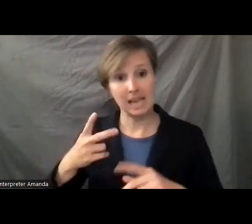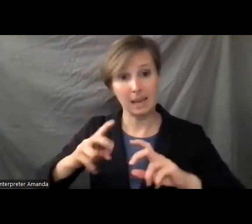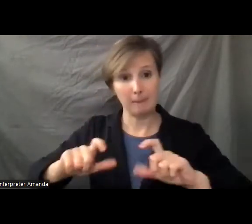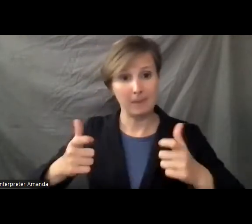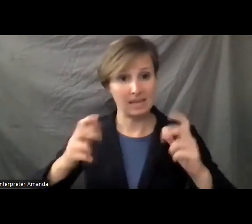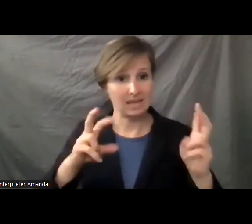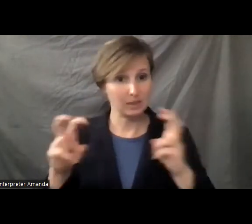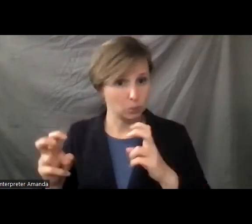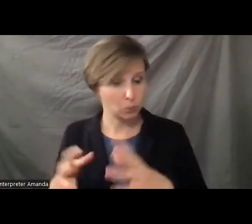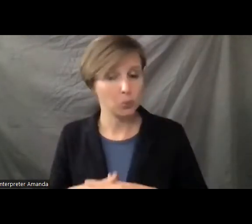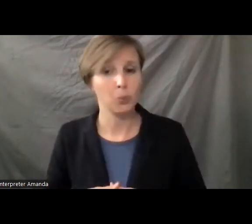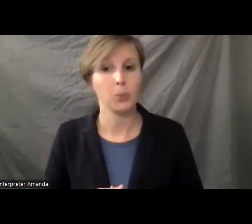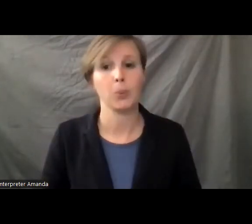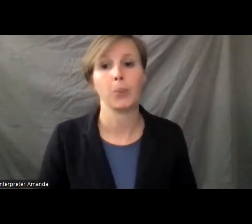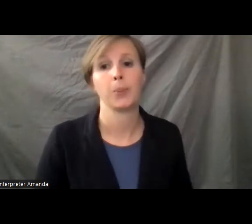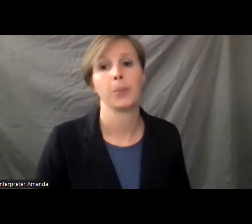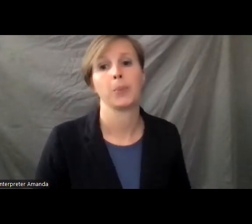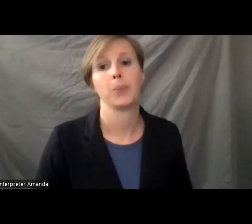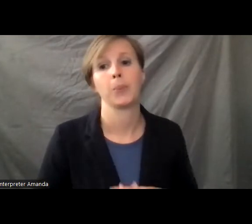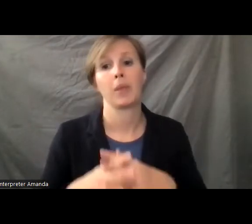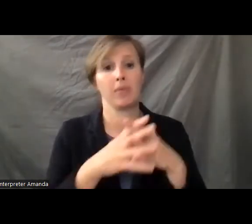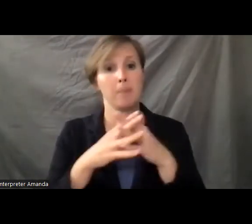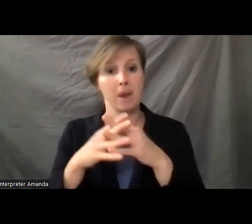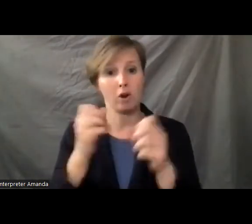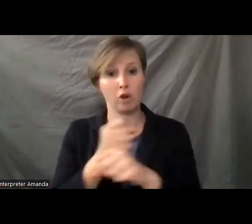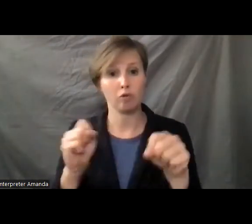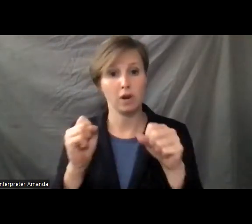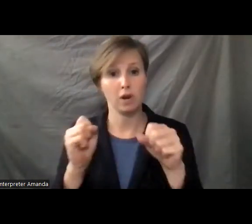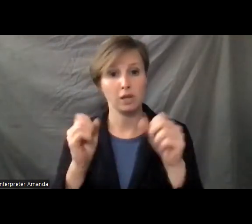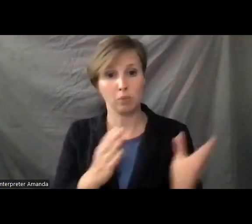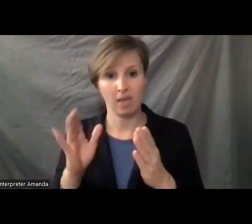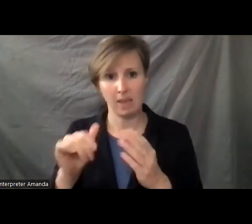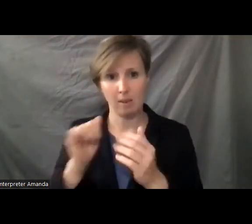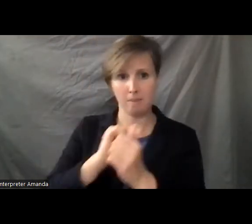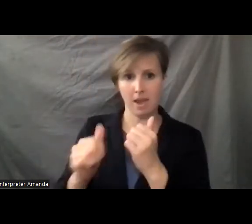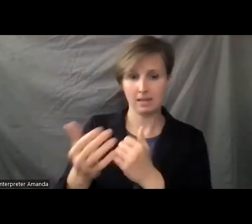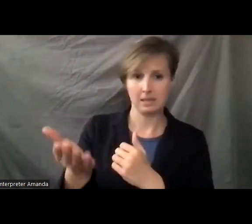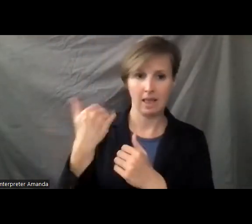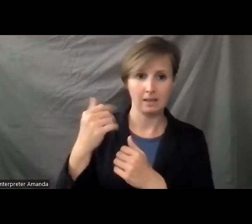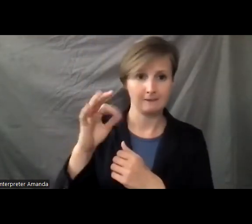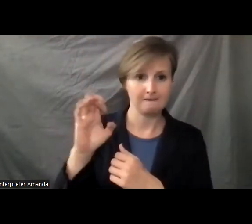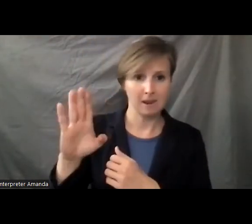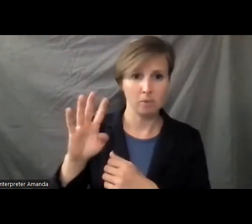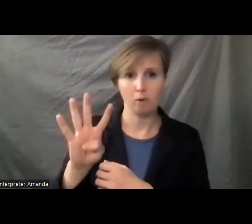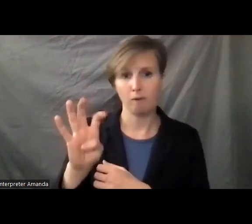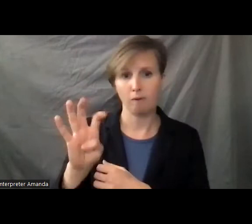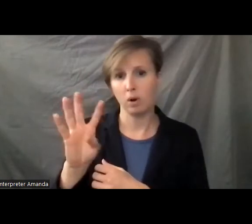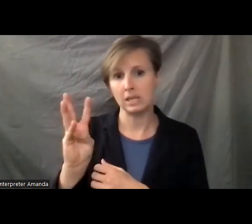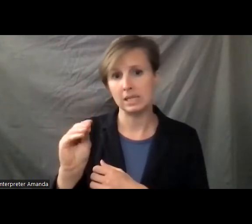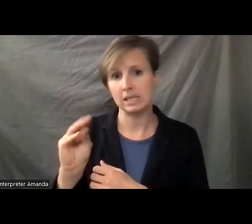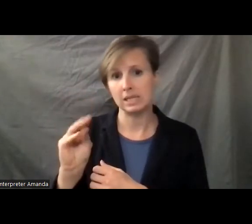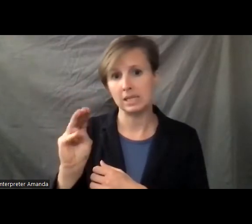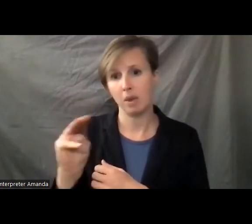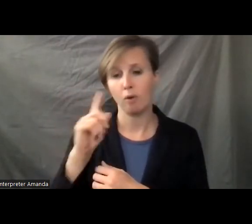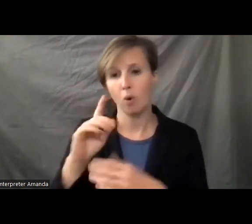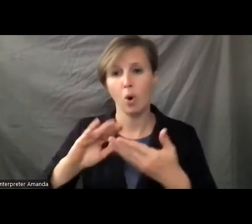the, in the American Rescue Plan, which we passed last February, there's $460 million for home and community-based